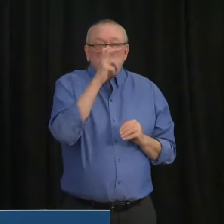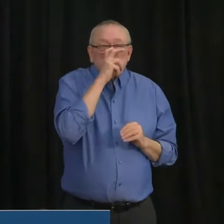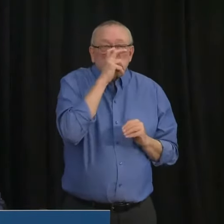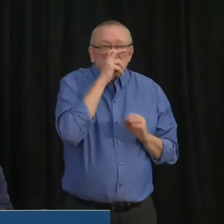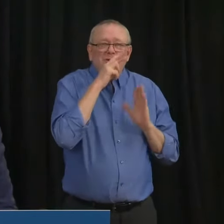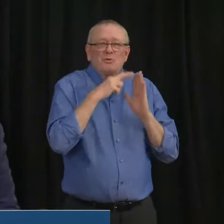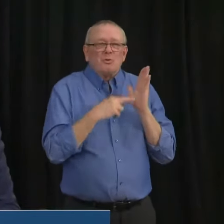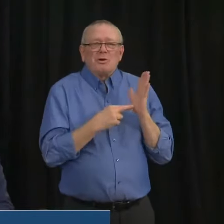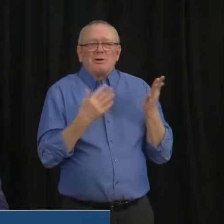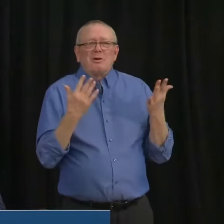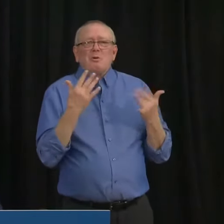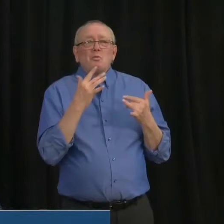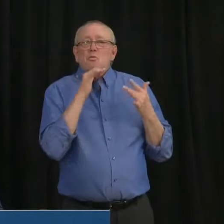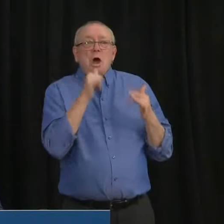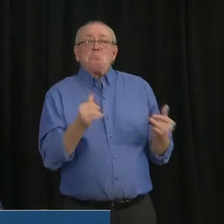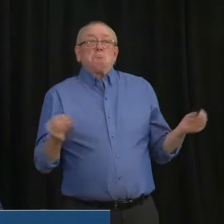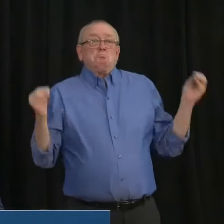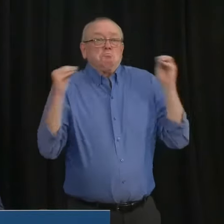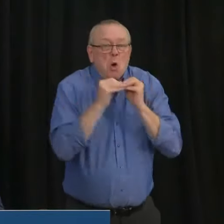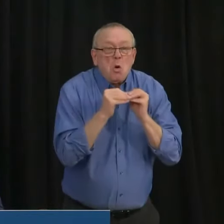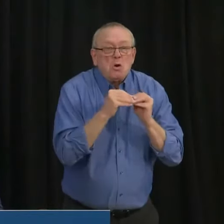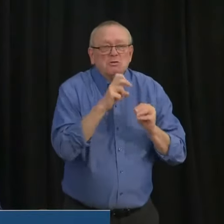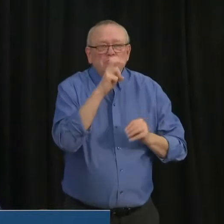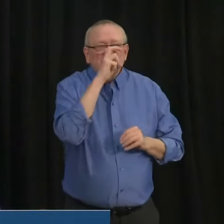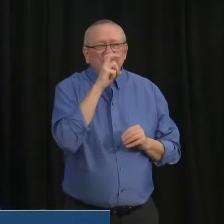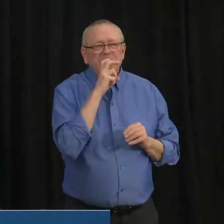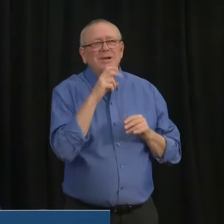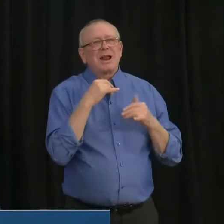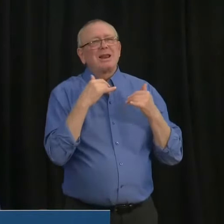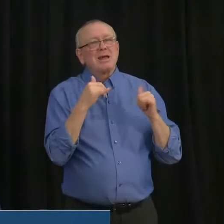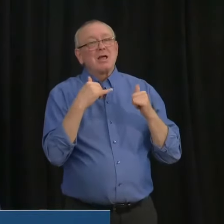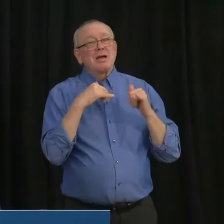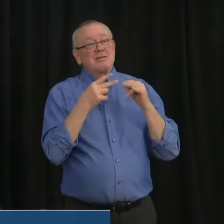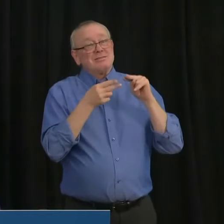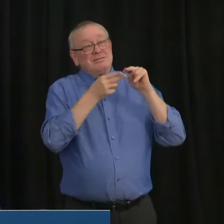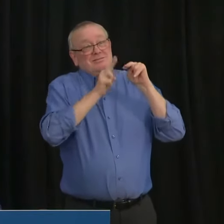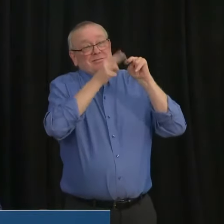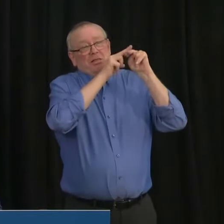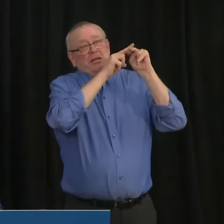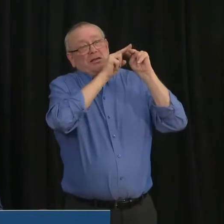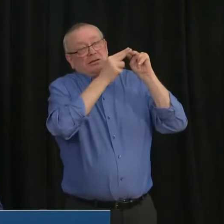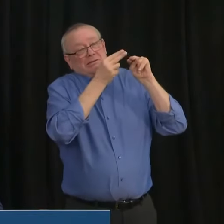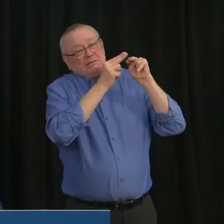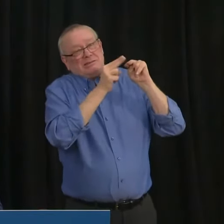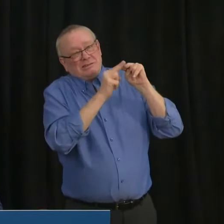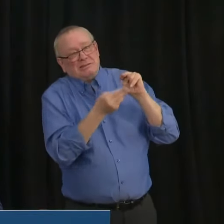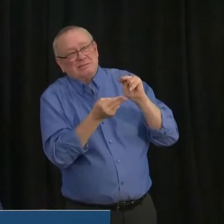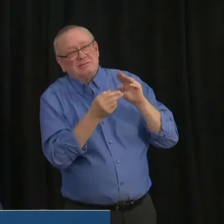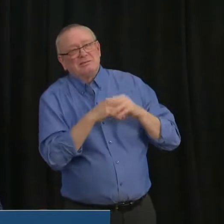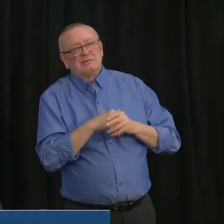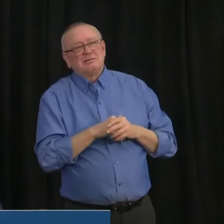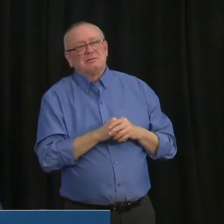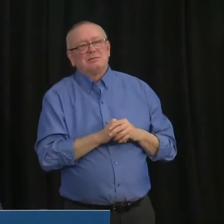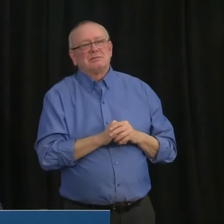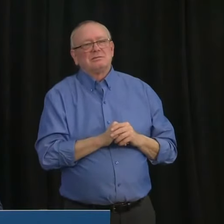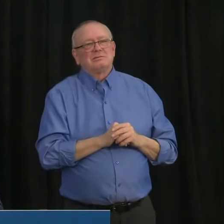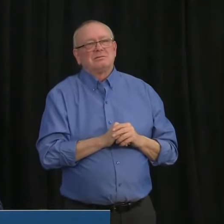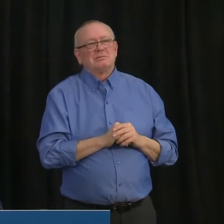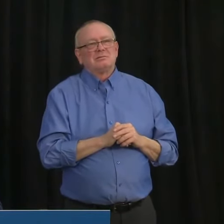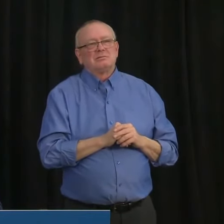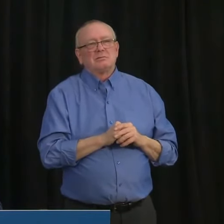The answer is we are trying to bend down the curve. Alberta is not involved in a chase after zero,